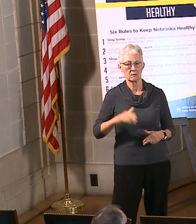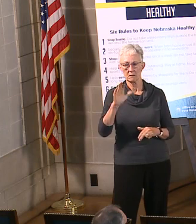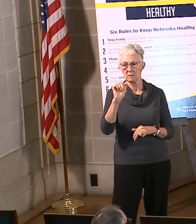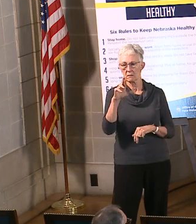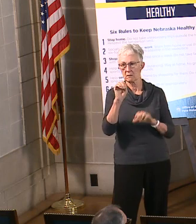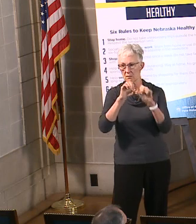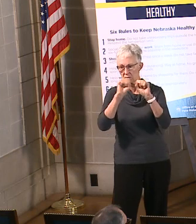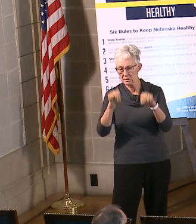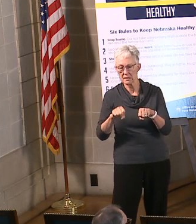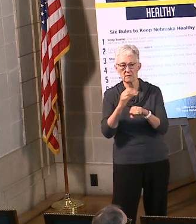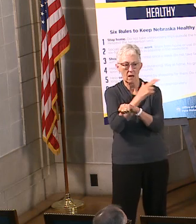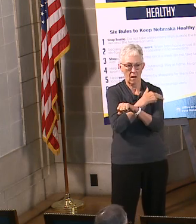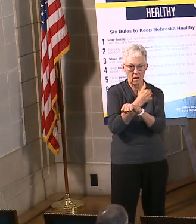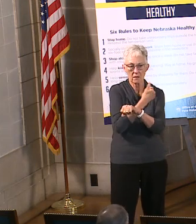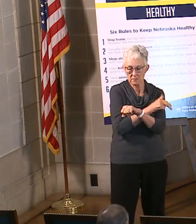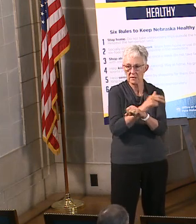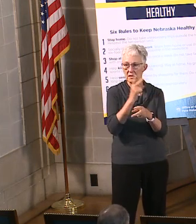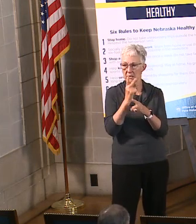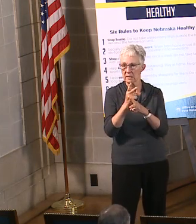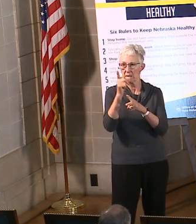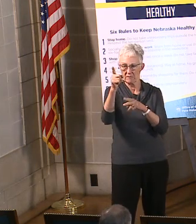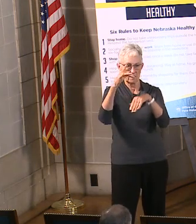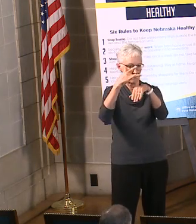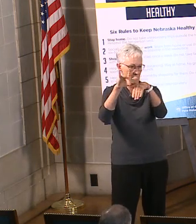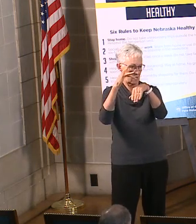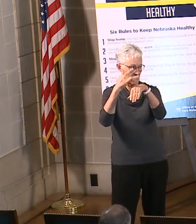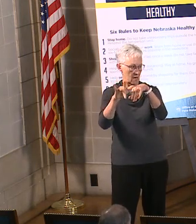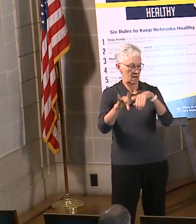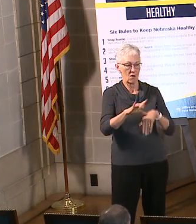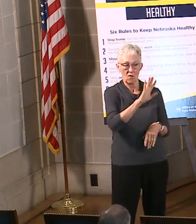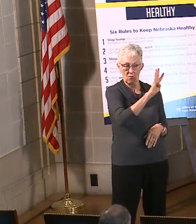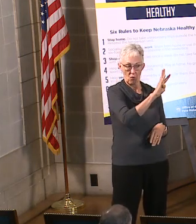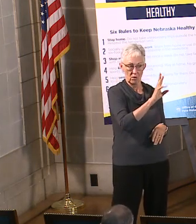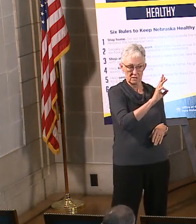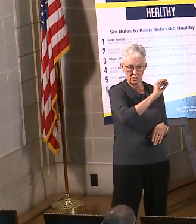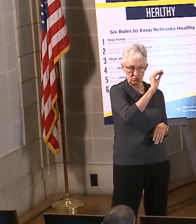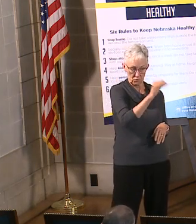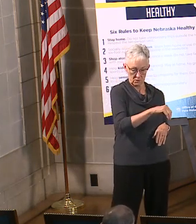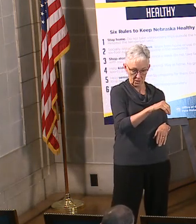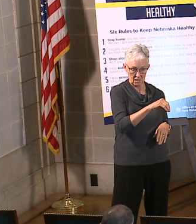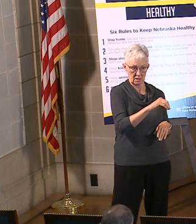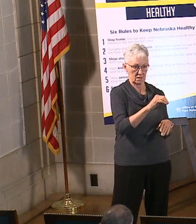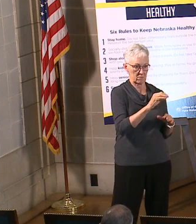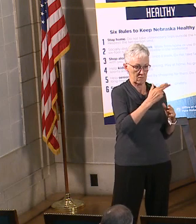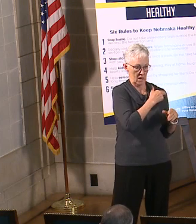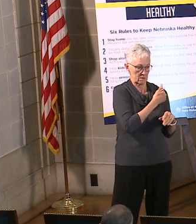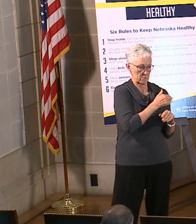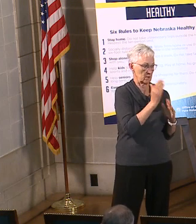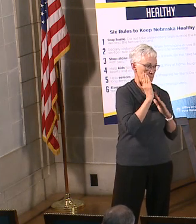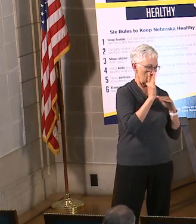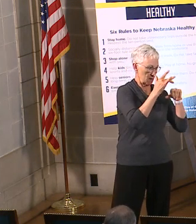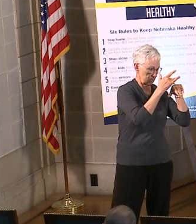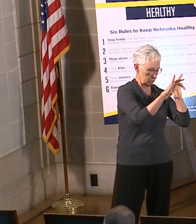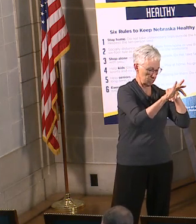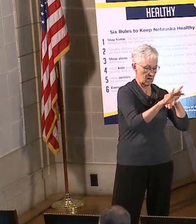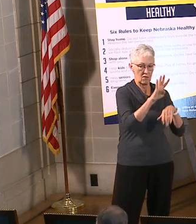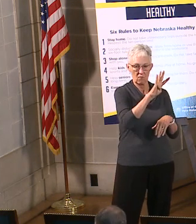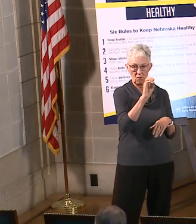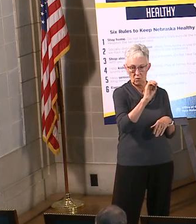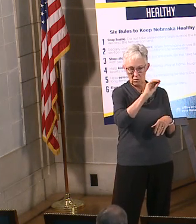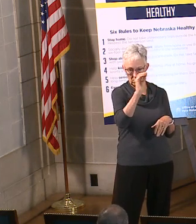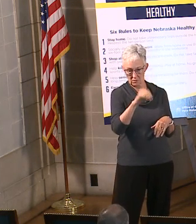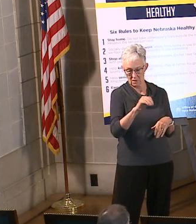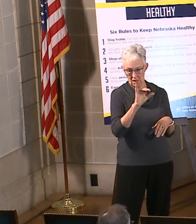We've got 46% of our hospital beds available. It's about the same where it was yesterday. 40% of our ICU beds available and 77% of our